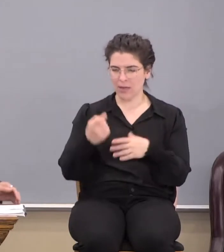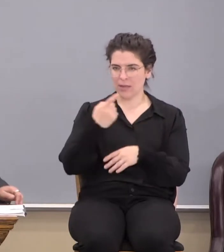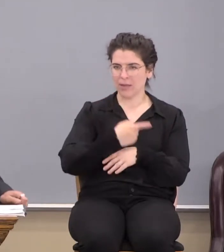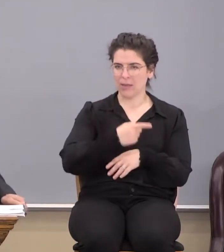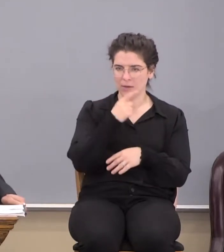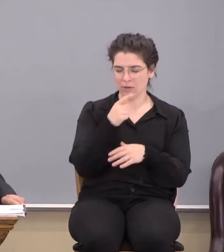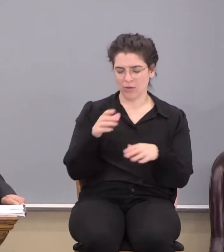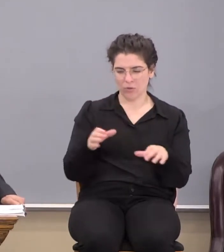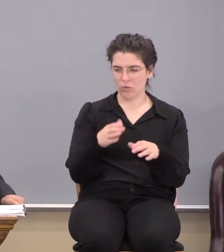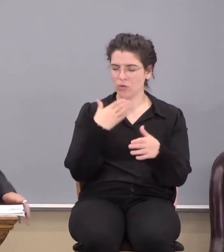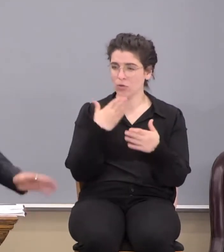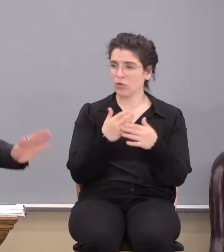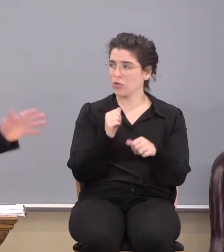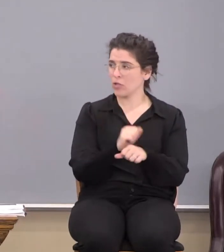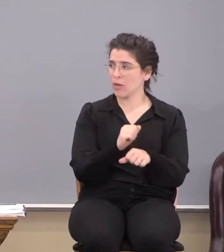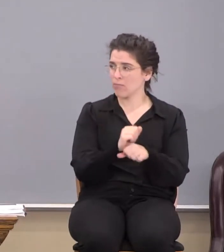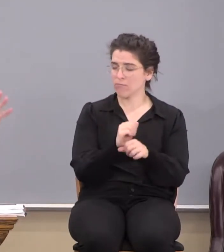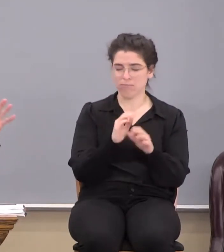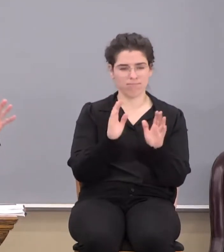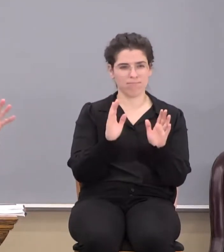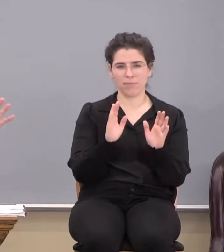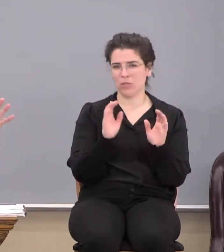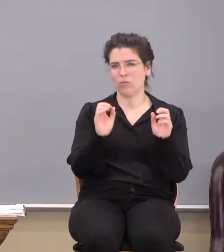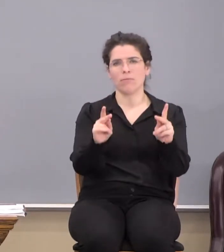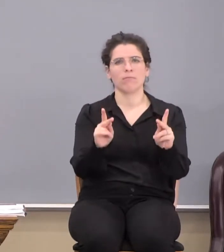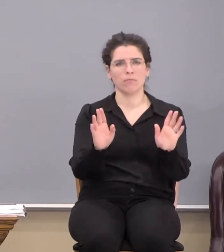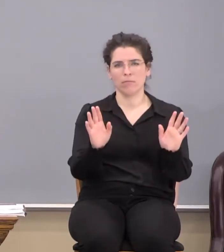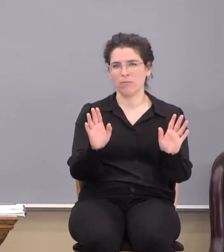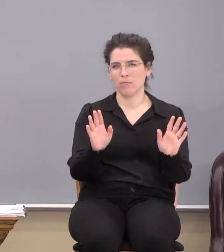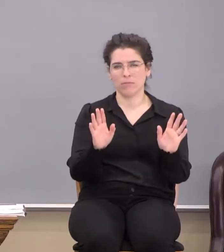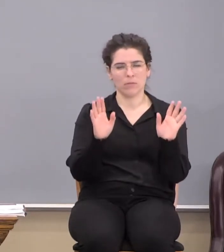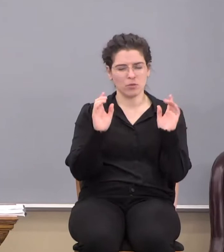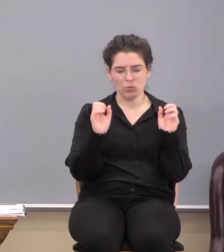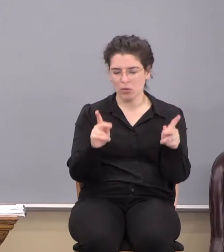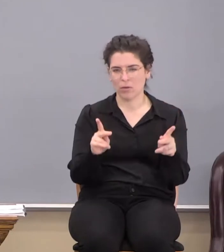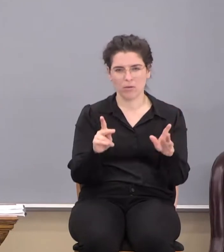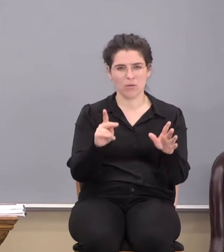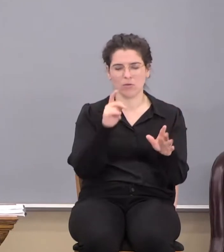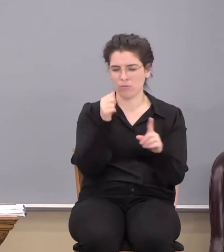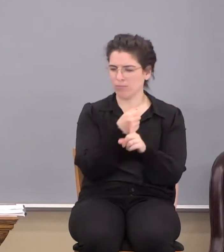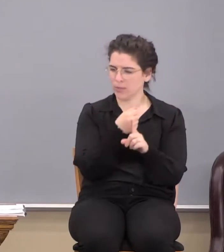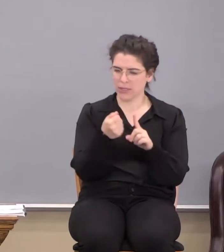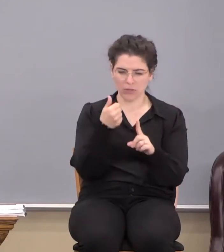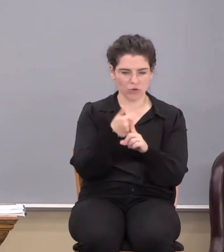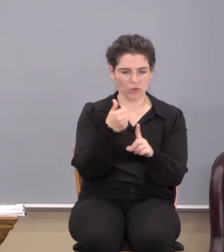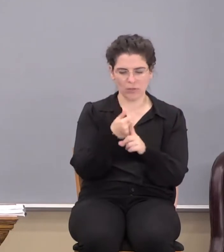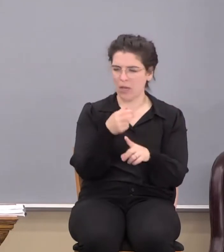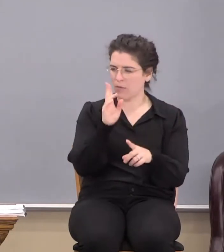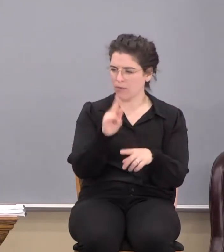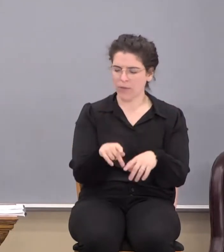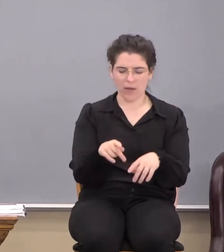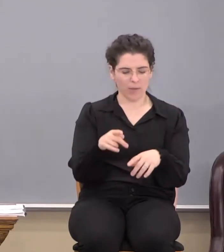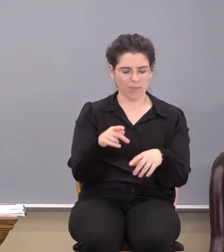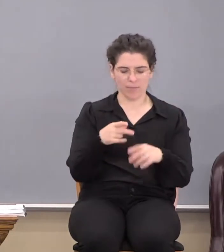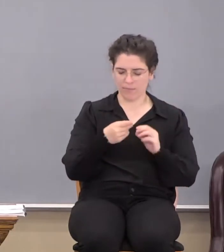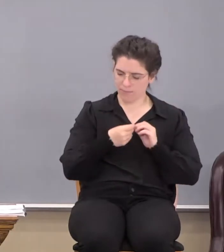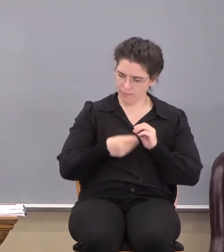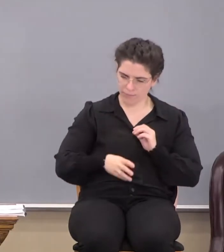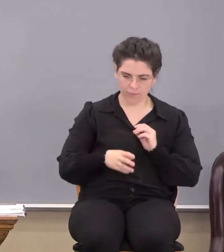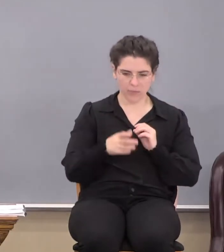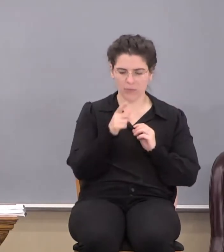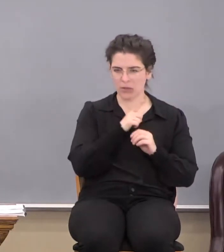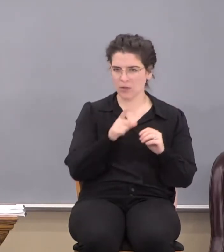didn't do such a good job, you know what? Get over it. Get over yourself. Don't beat yourself up. Don't get down on yourself. You say, Lord, I just,